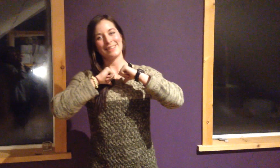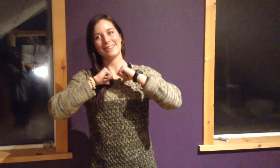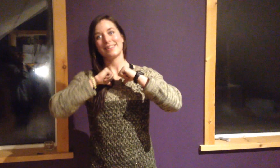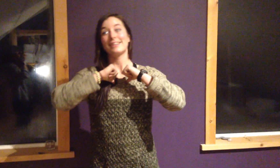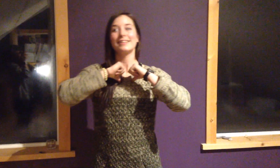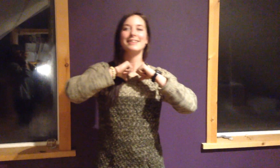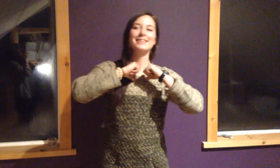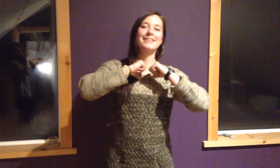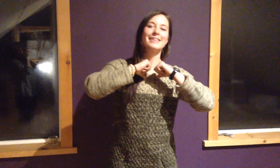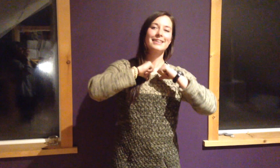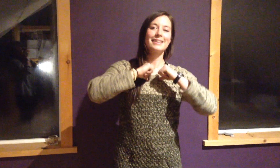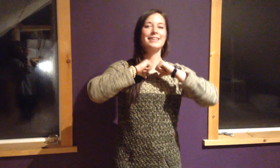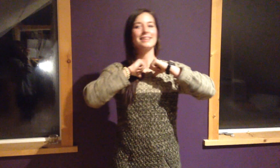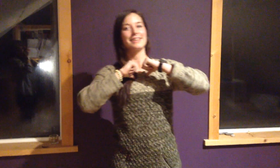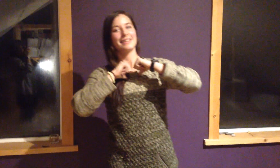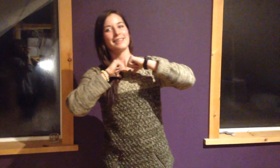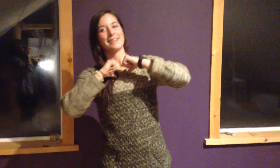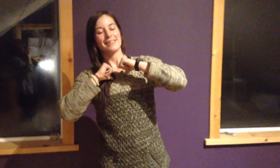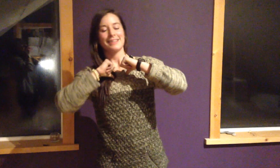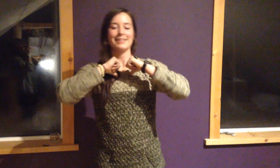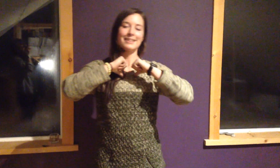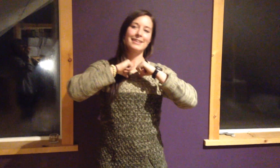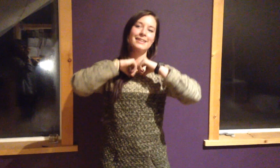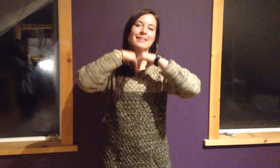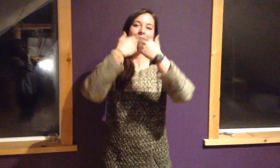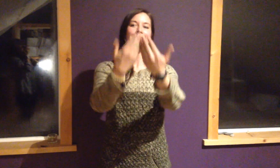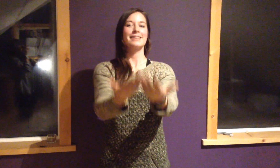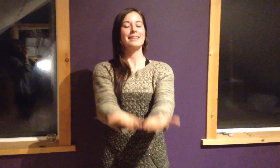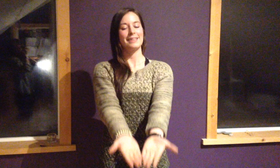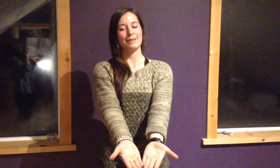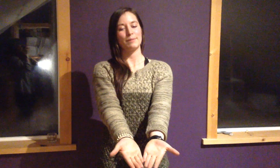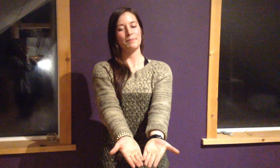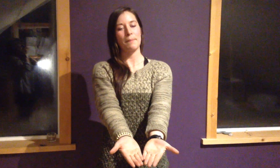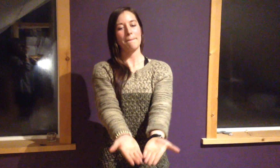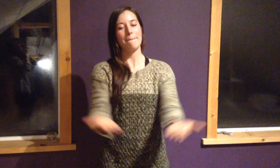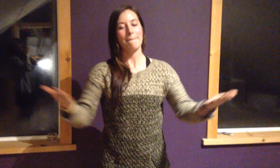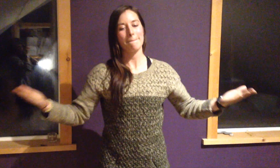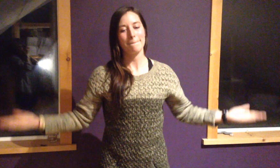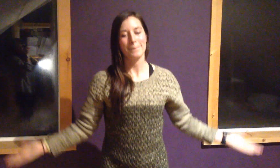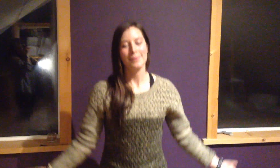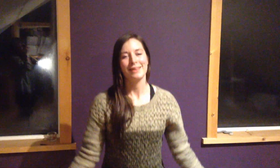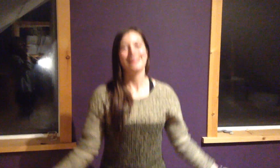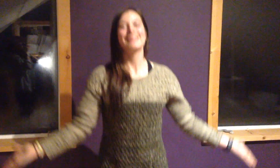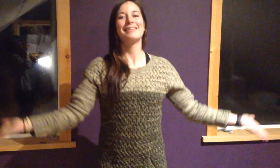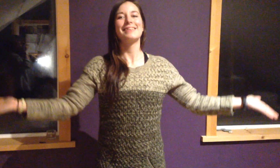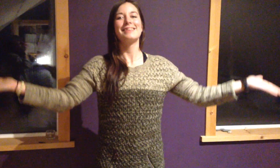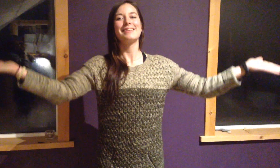And that serving is a gift that surely